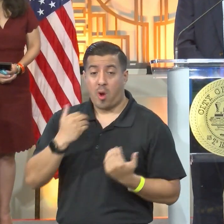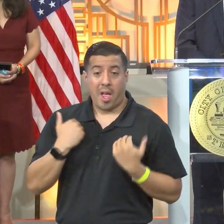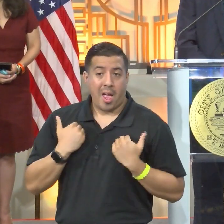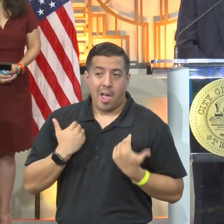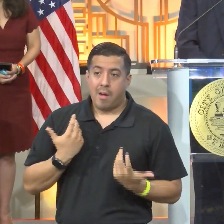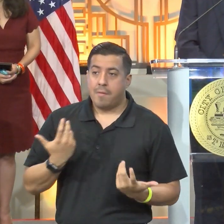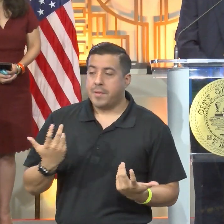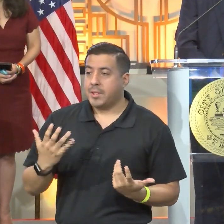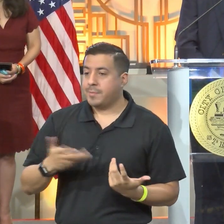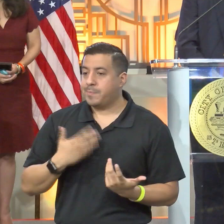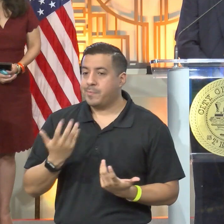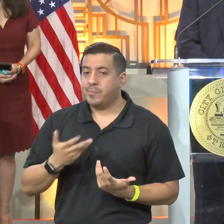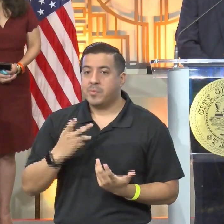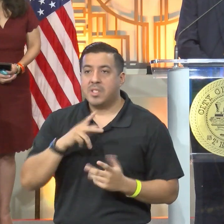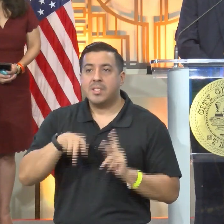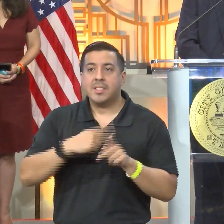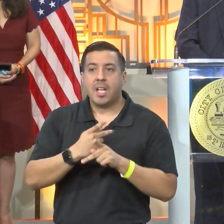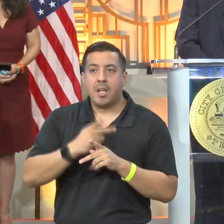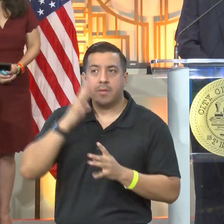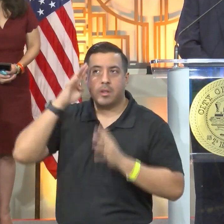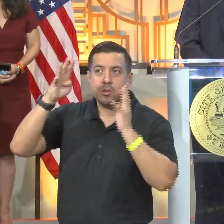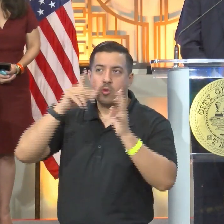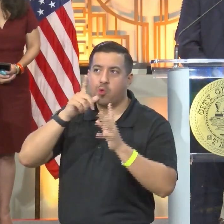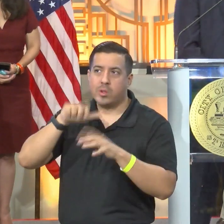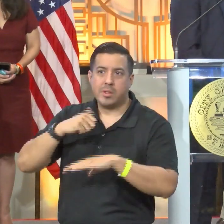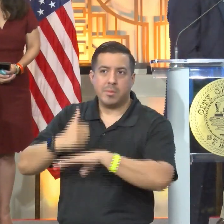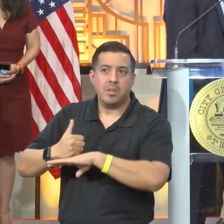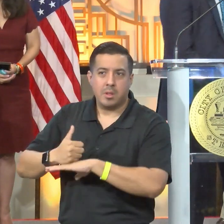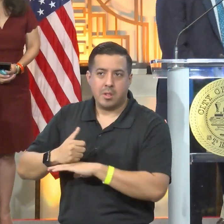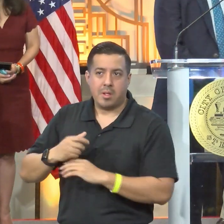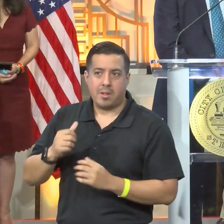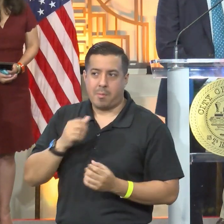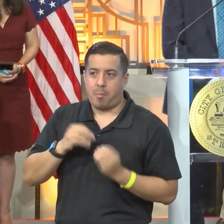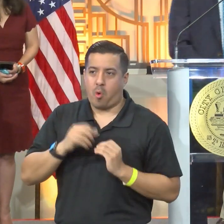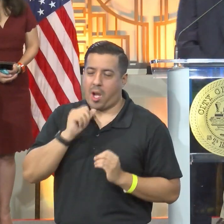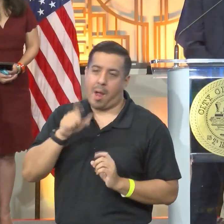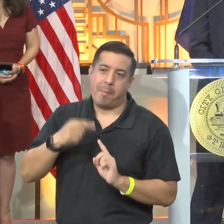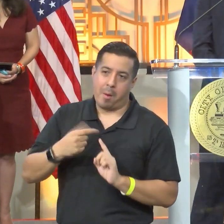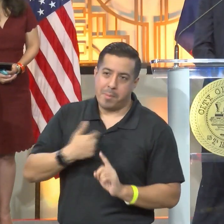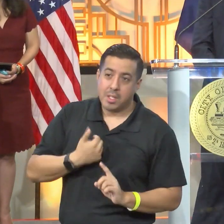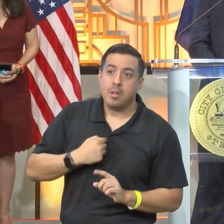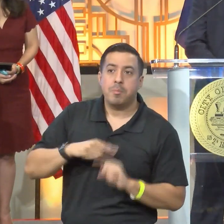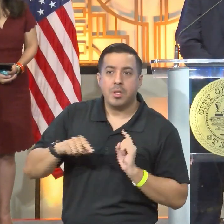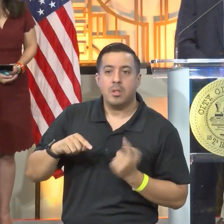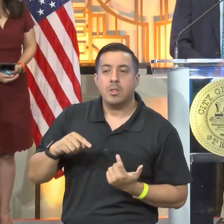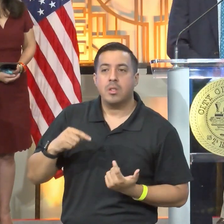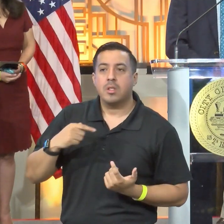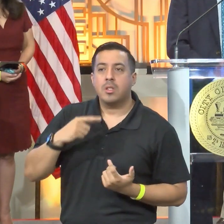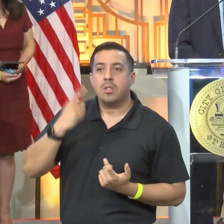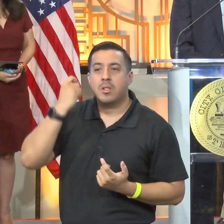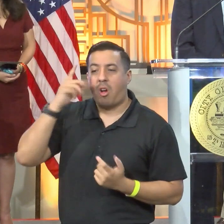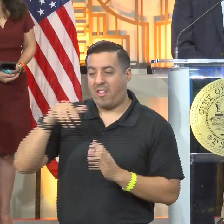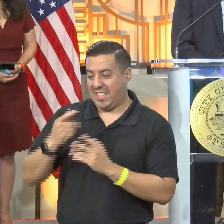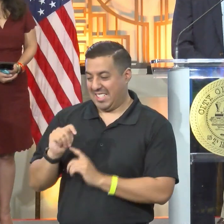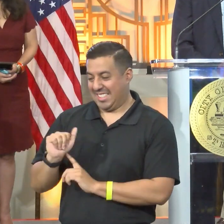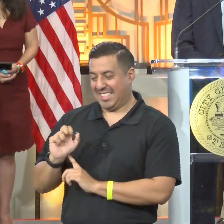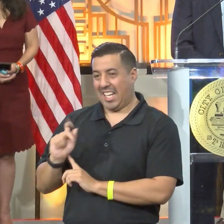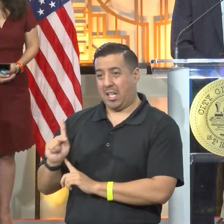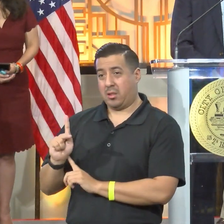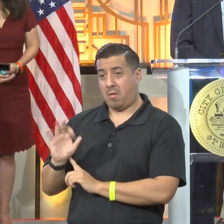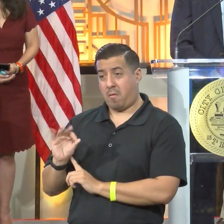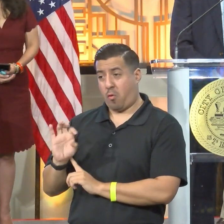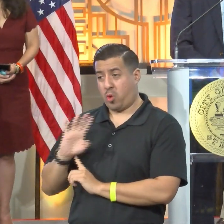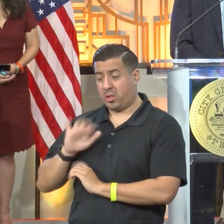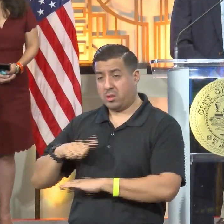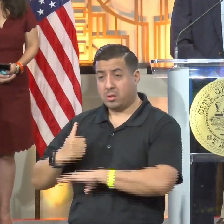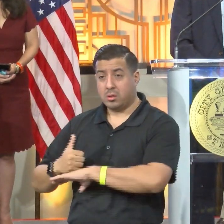of this kind of innovation can think about that. I'm talking about our mayor. Mayor created this, her task force, and this